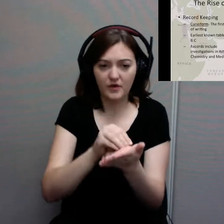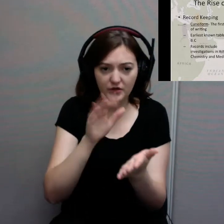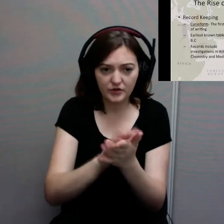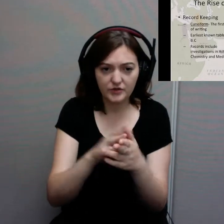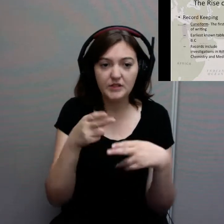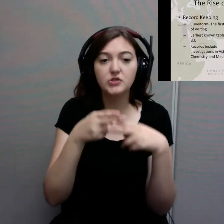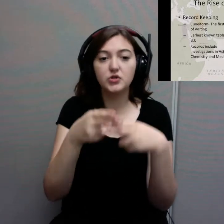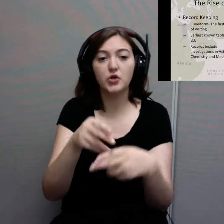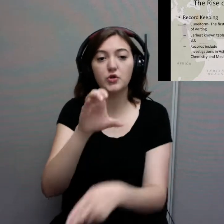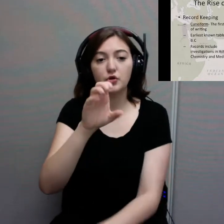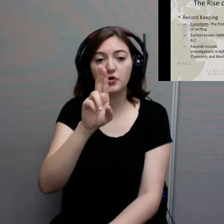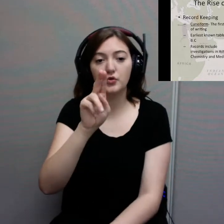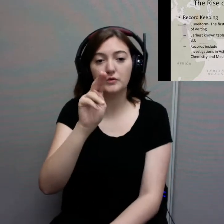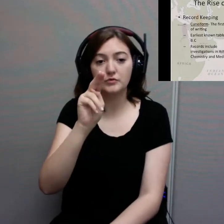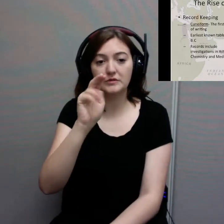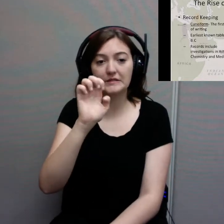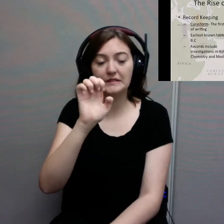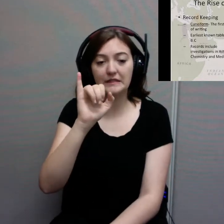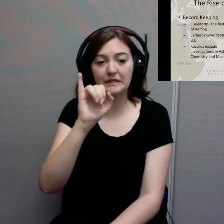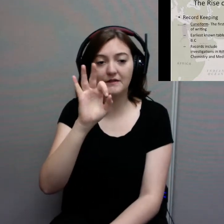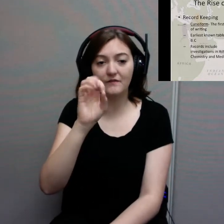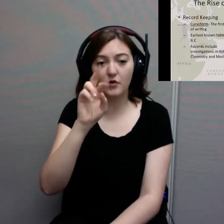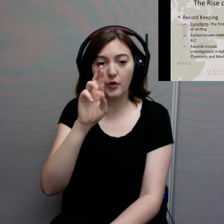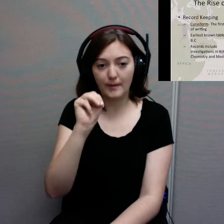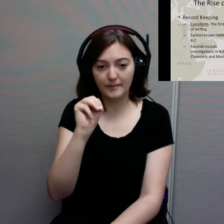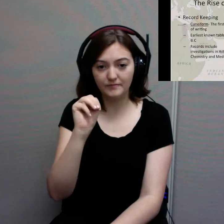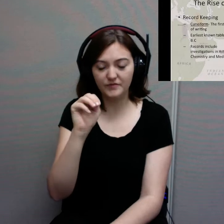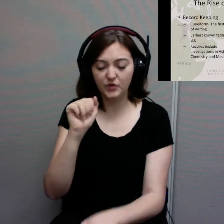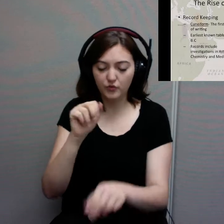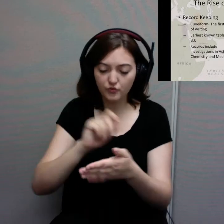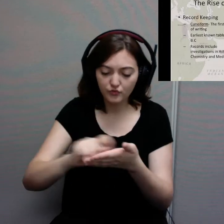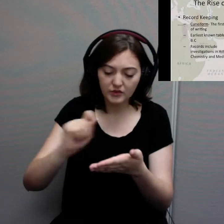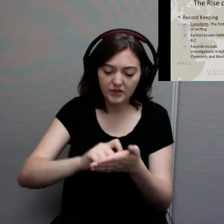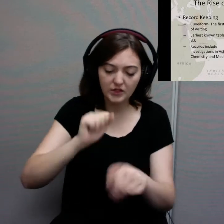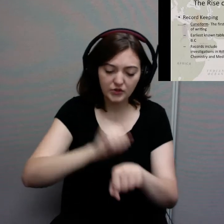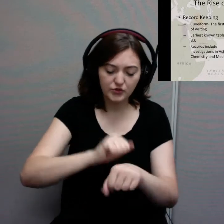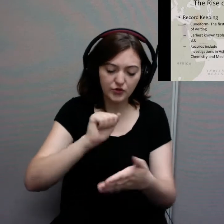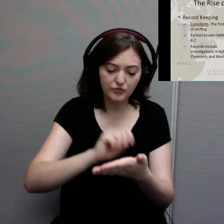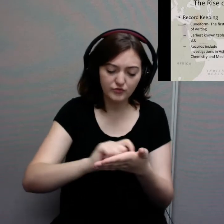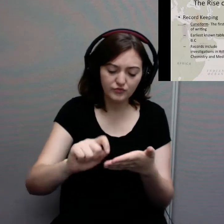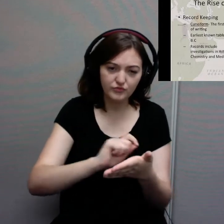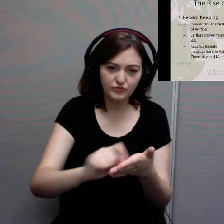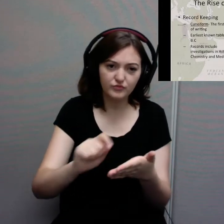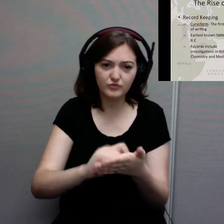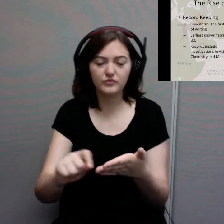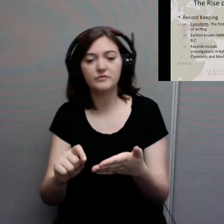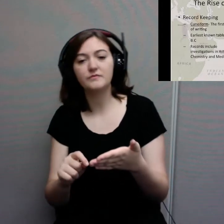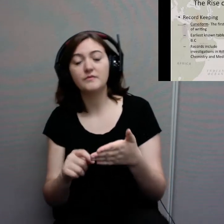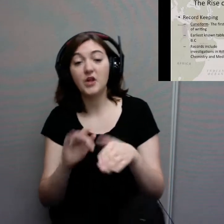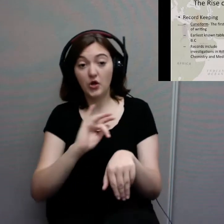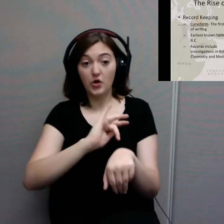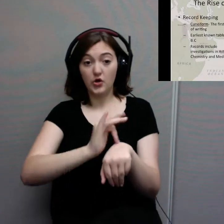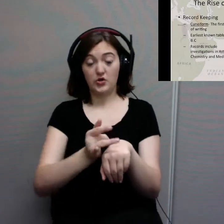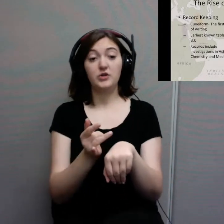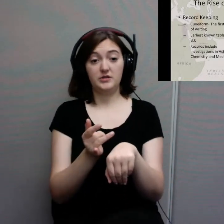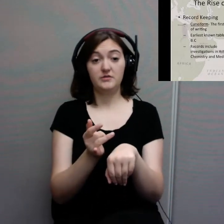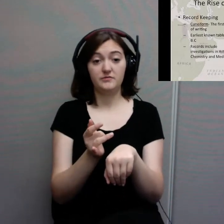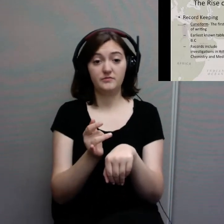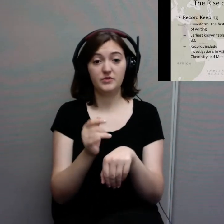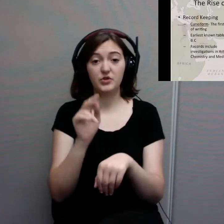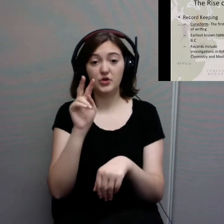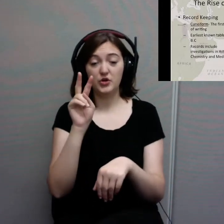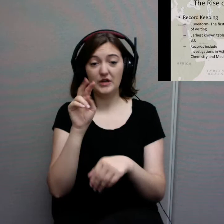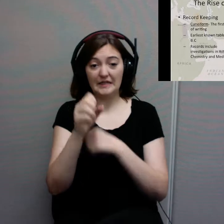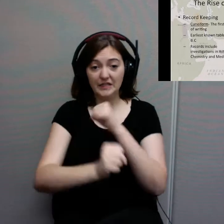earliest one that we have, the earliest one that we can find, is from 2300 BCE.